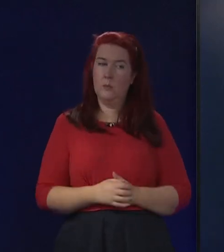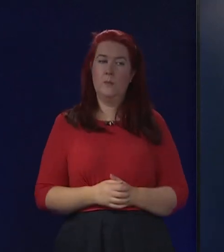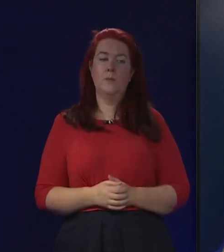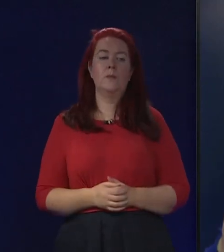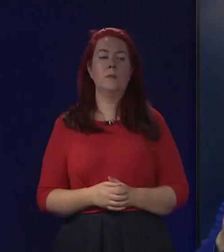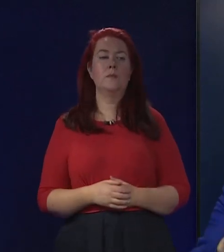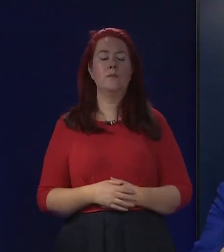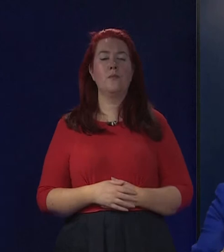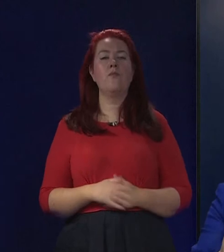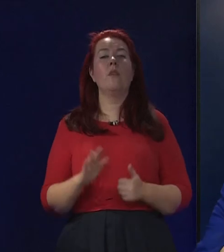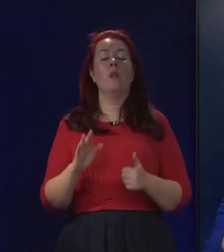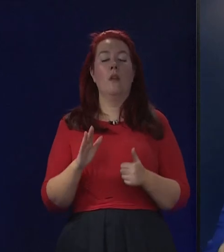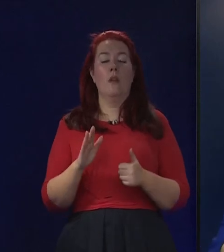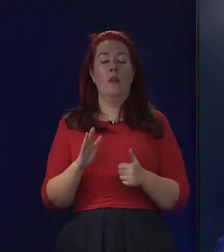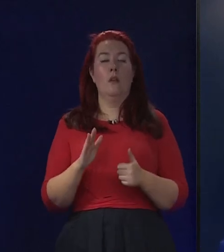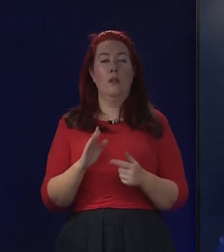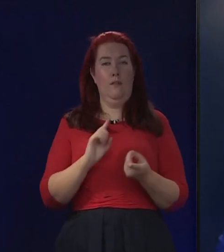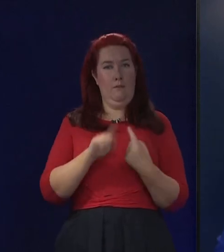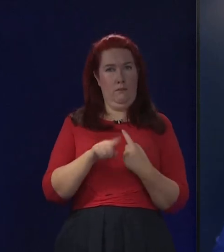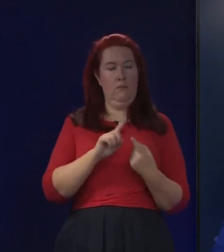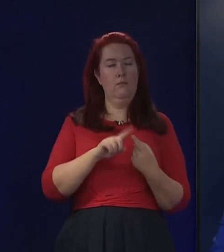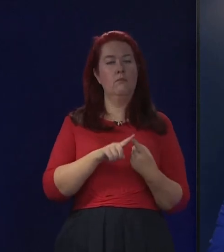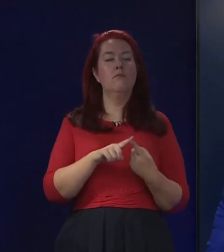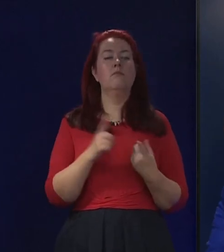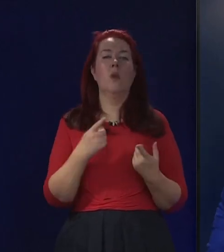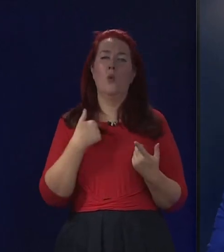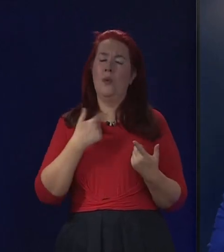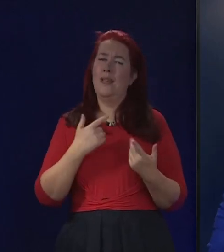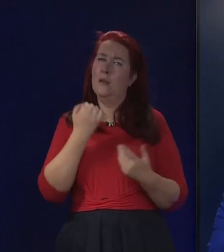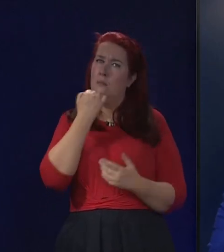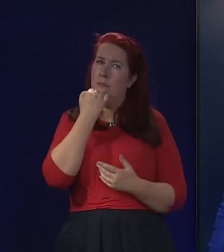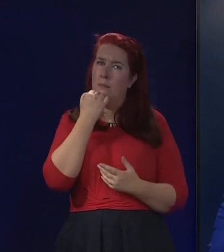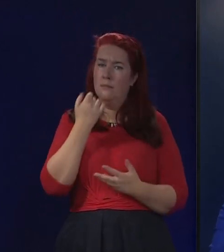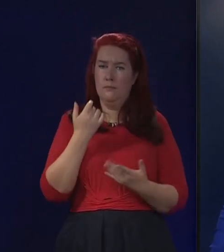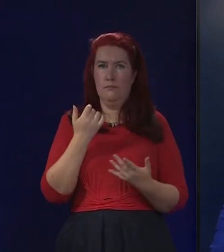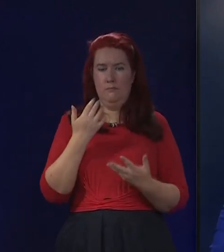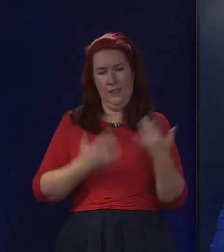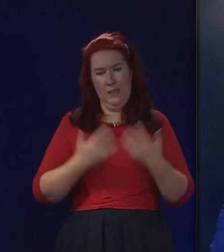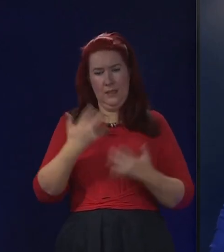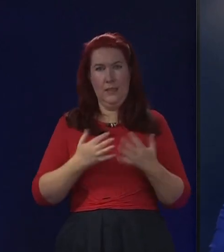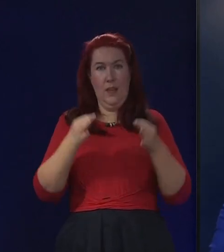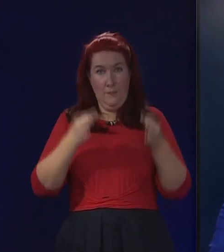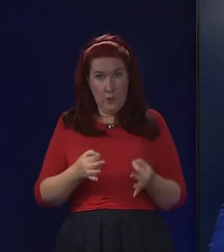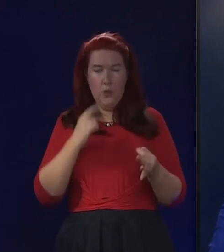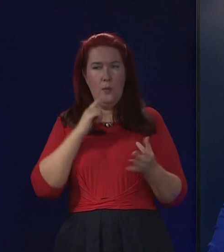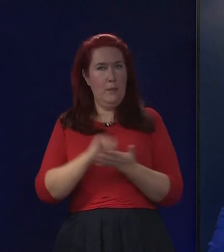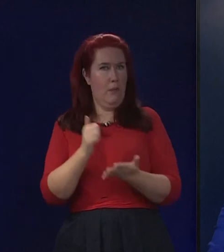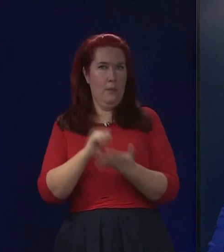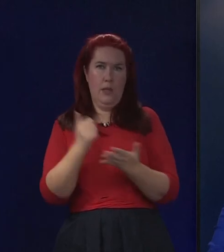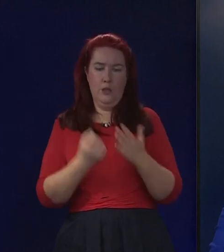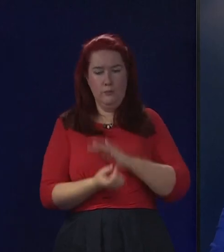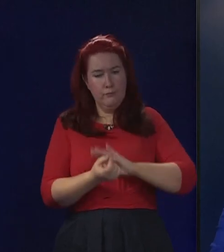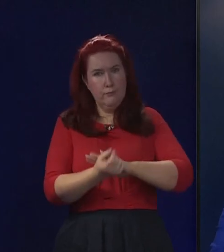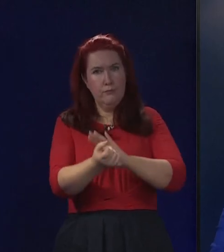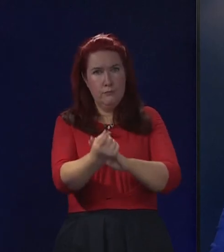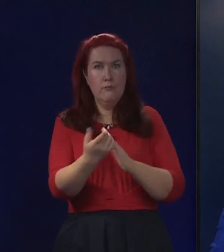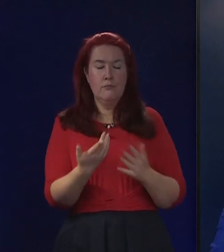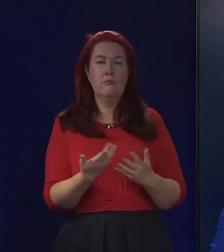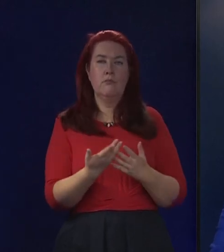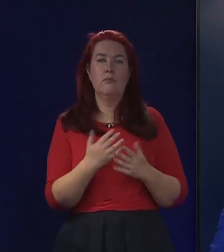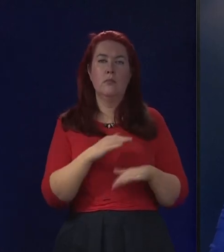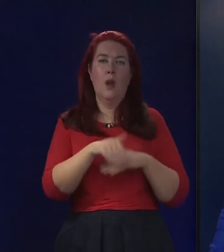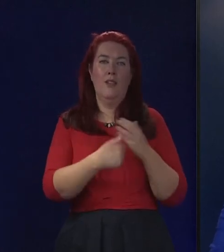Firstly, on delayed discharge, I mean, obviously, we publish official statistics periodically on delayed discharge. So what I'm